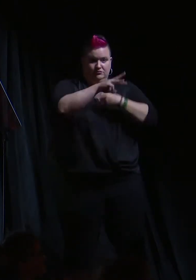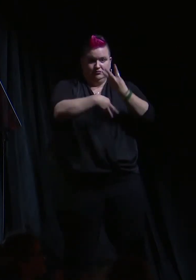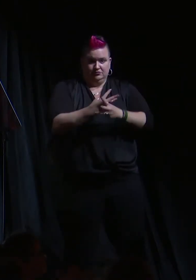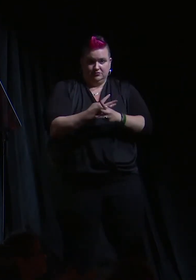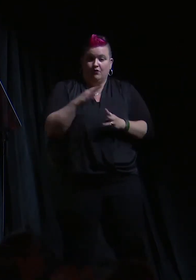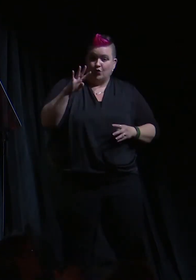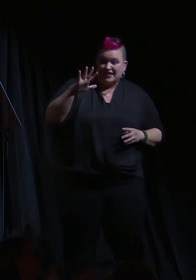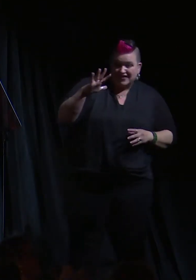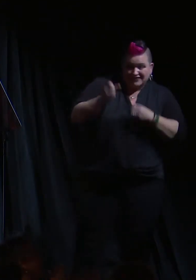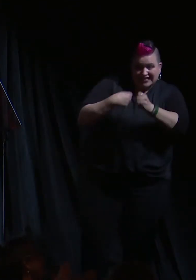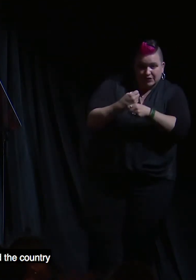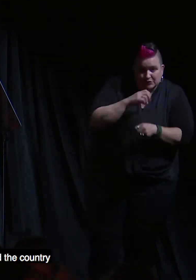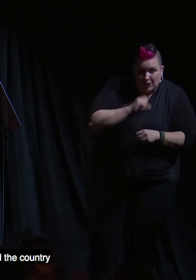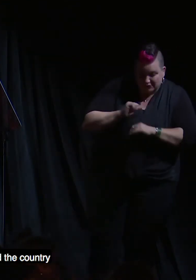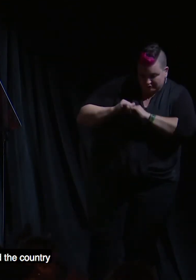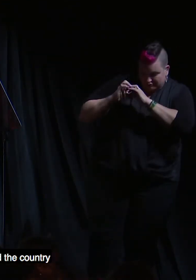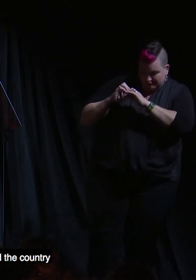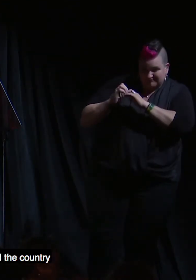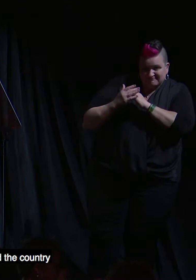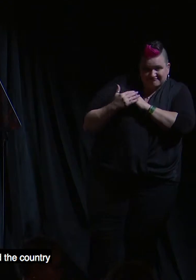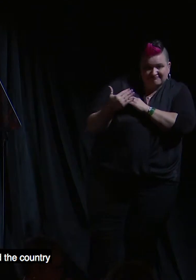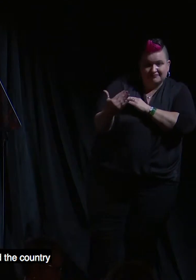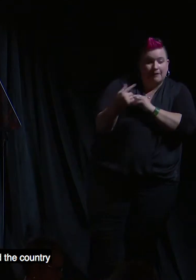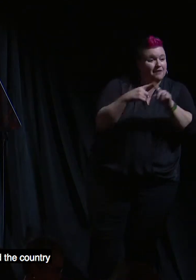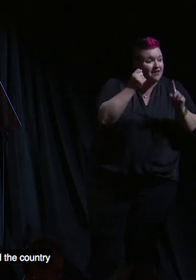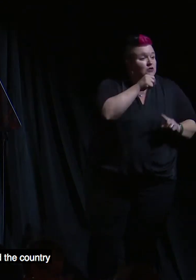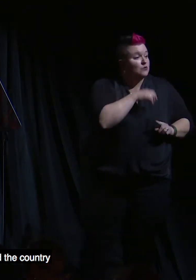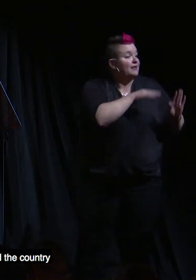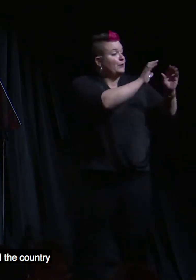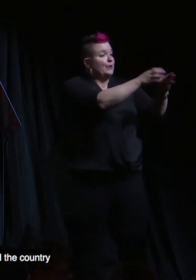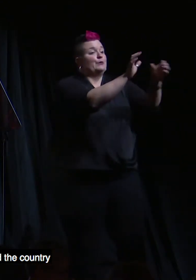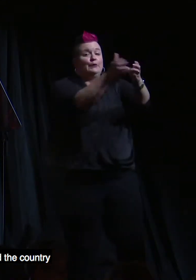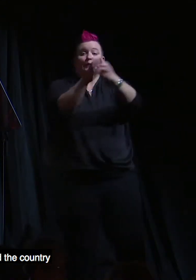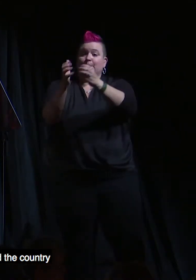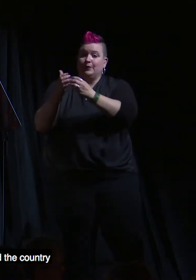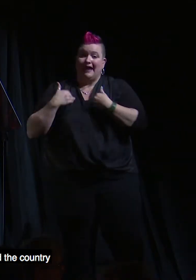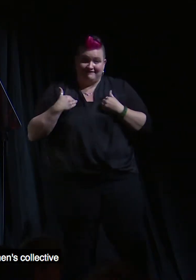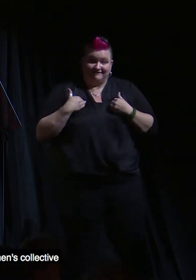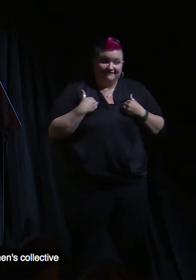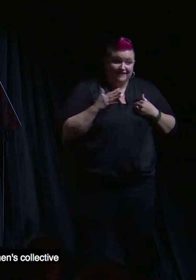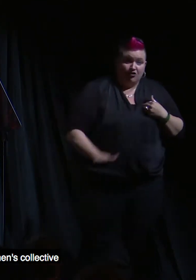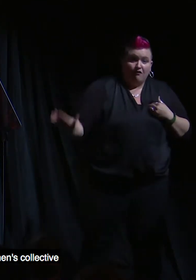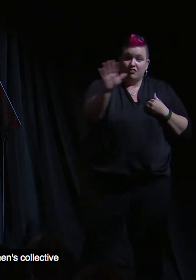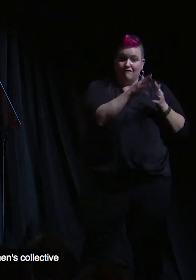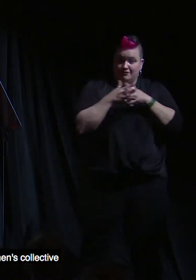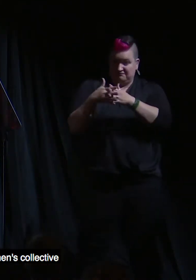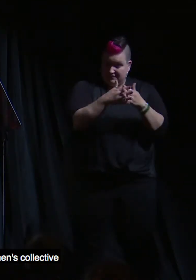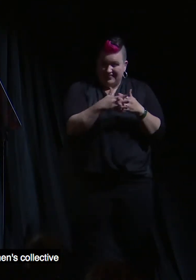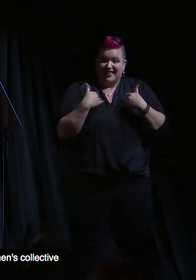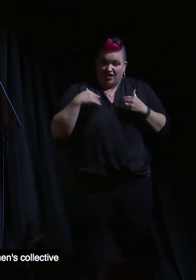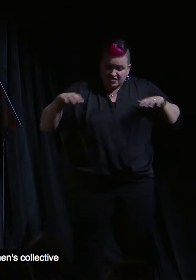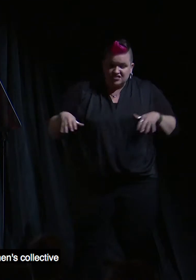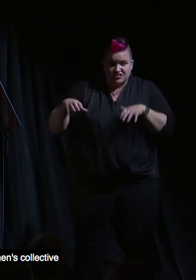45 years old. But there are women's groups around the country who are doing the